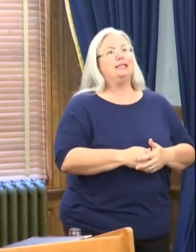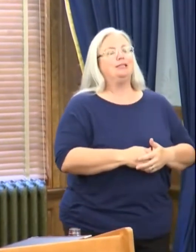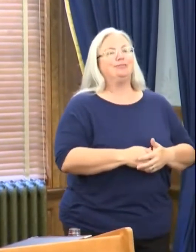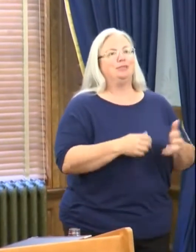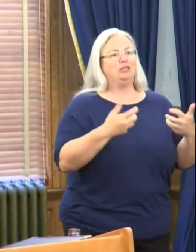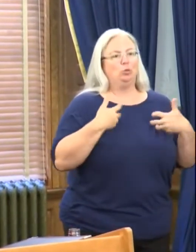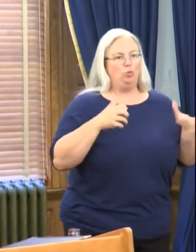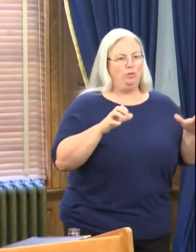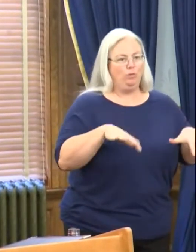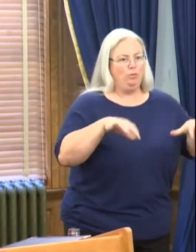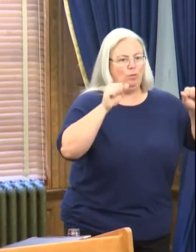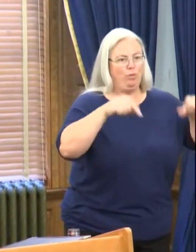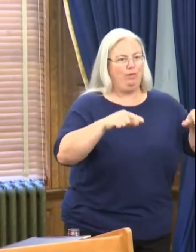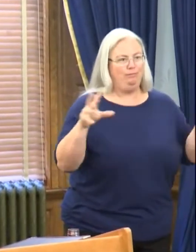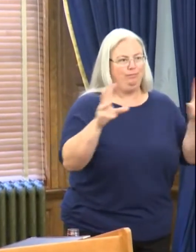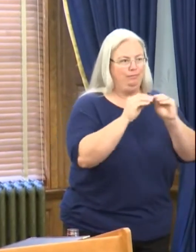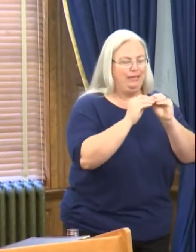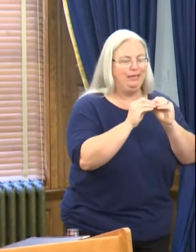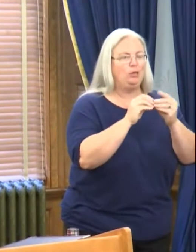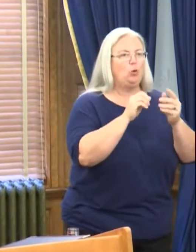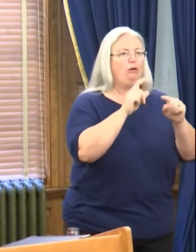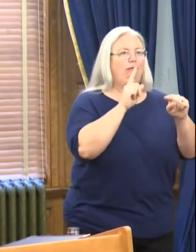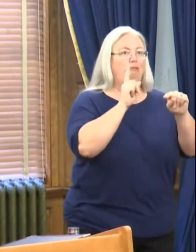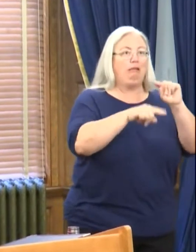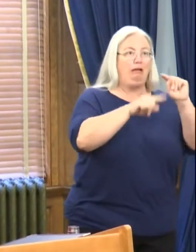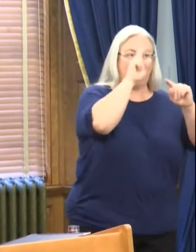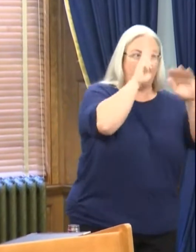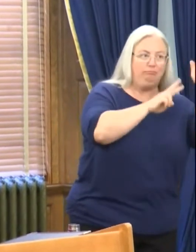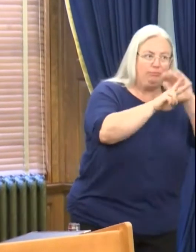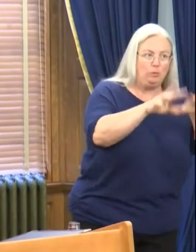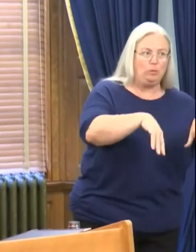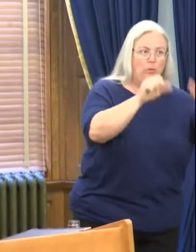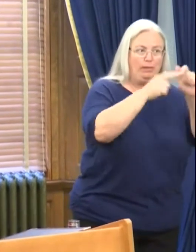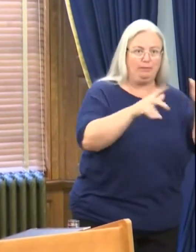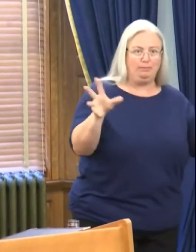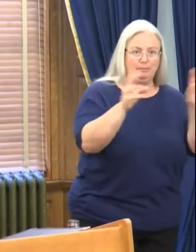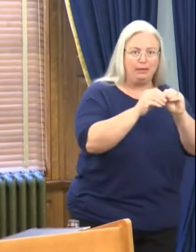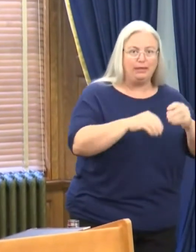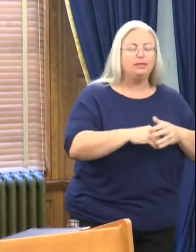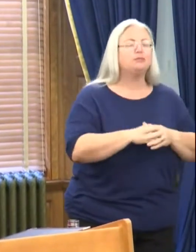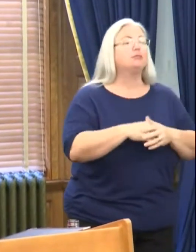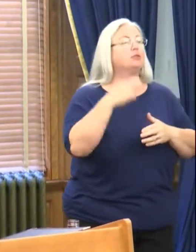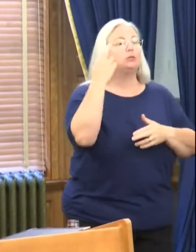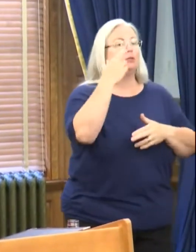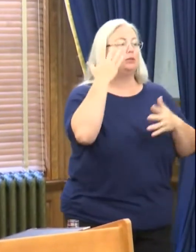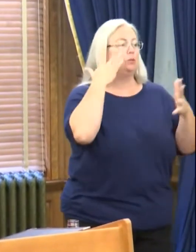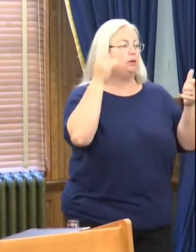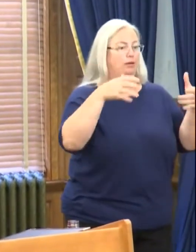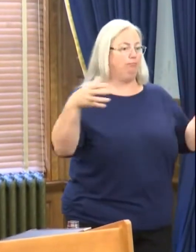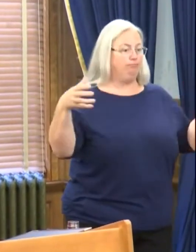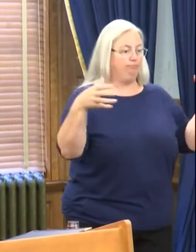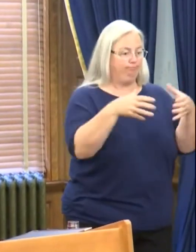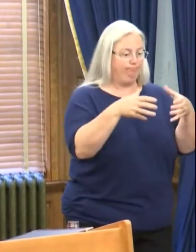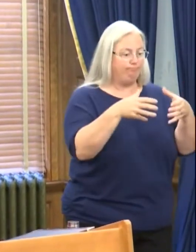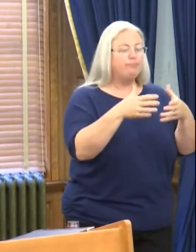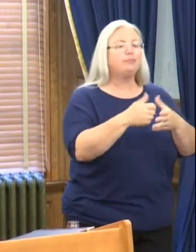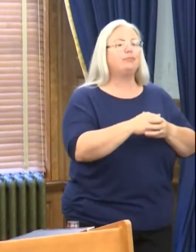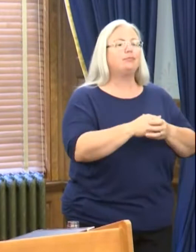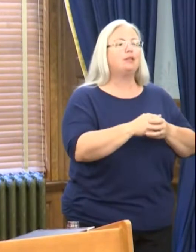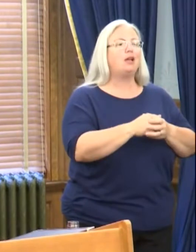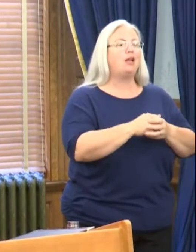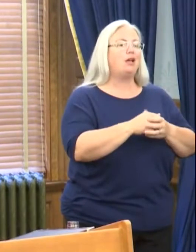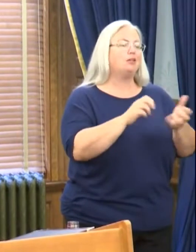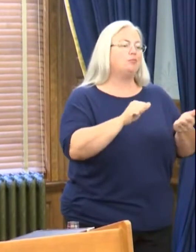to hold or anticipated that we would need to. We've been brought together mostly through a self-inflicted